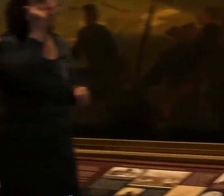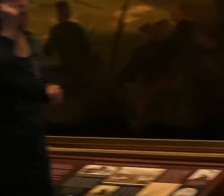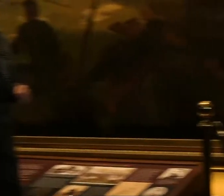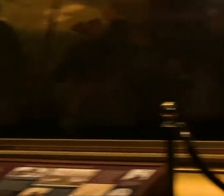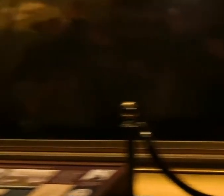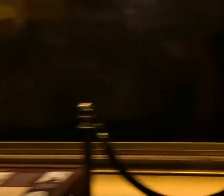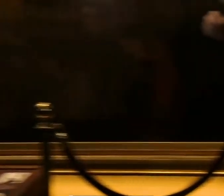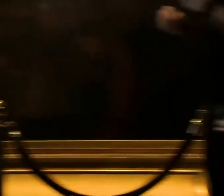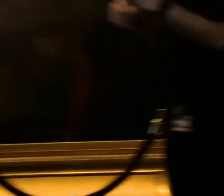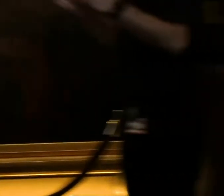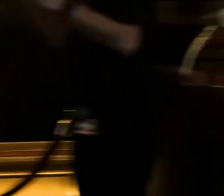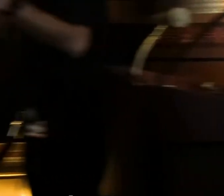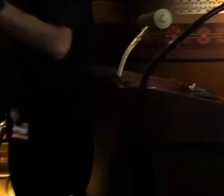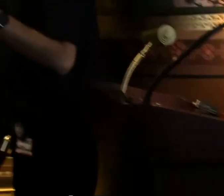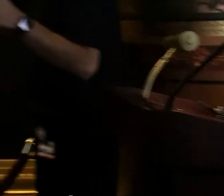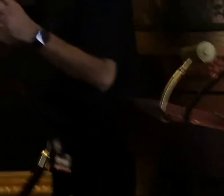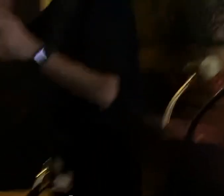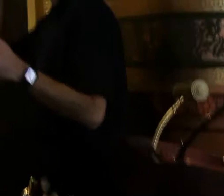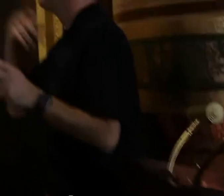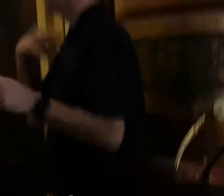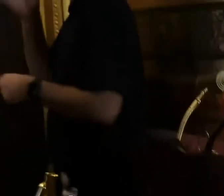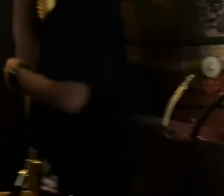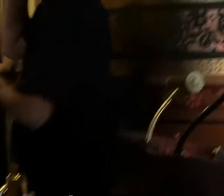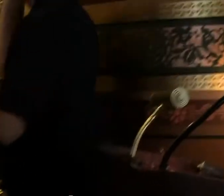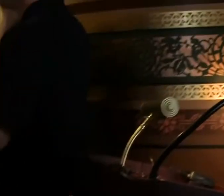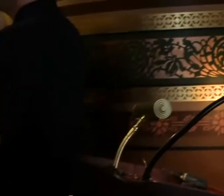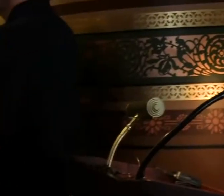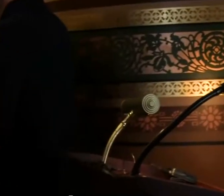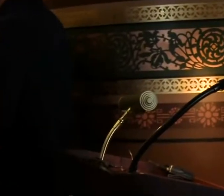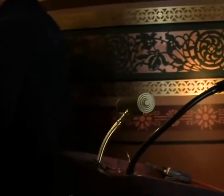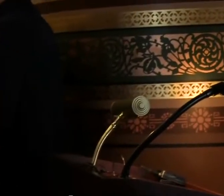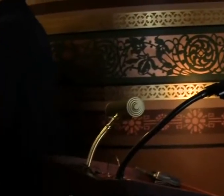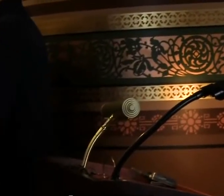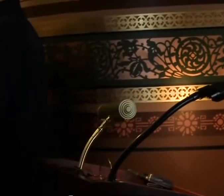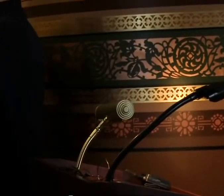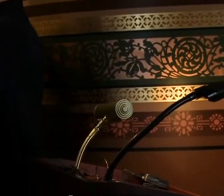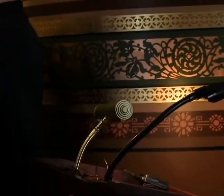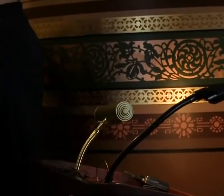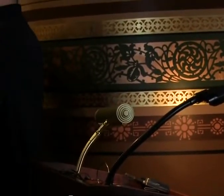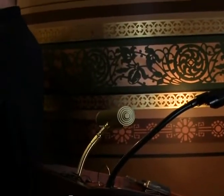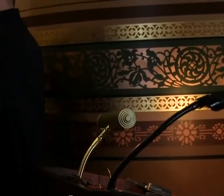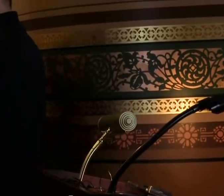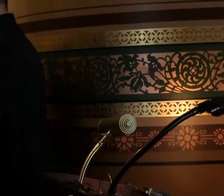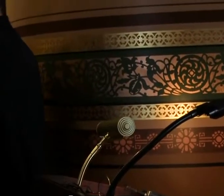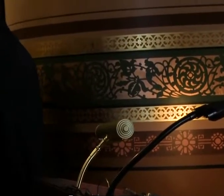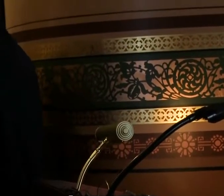in their, my parents are in their 60s and my dad's going be 71.